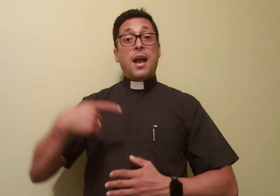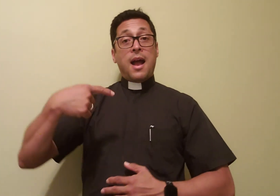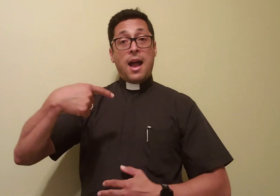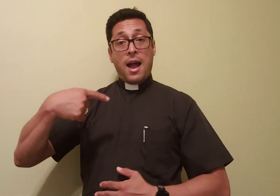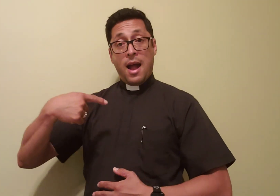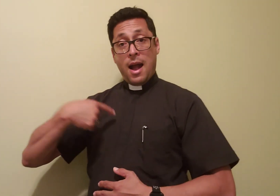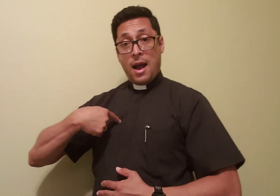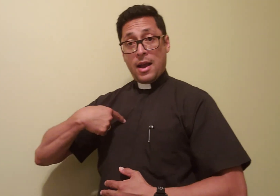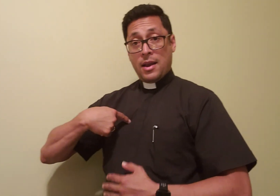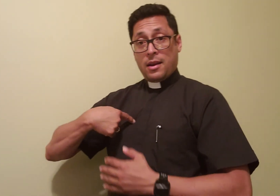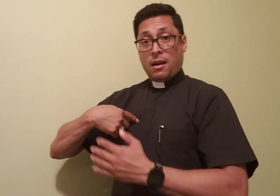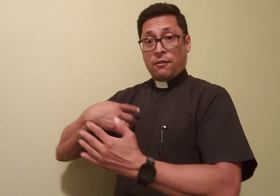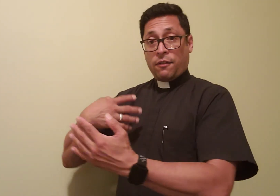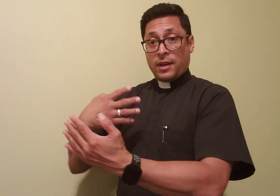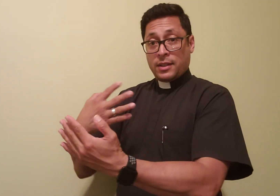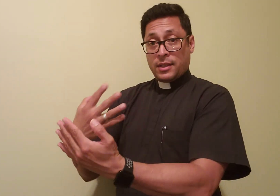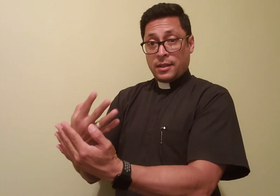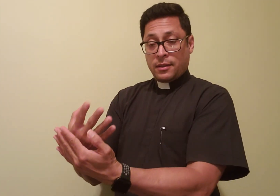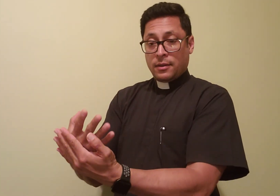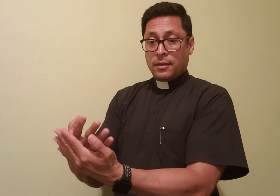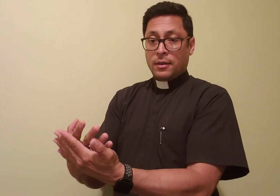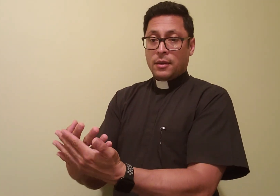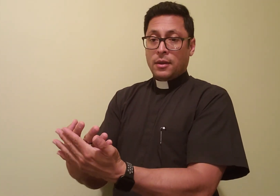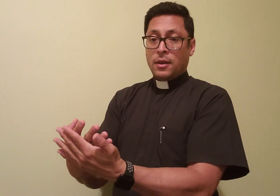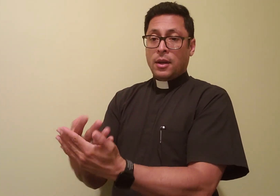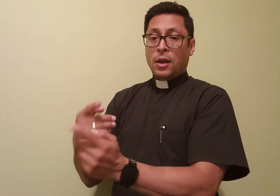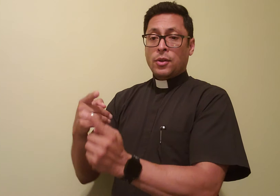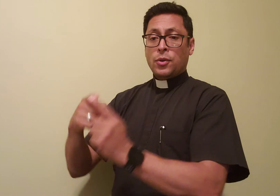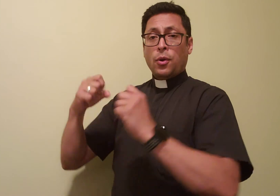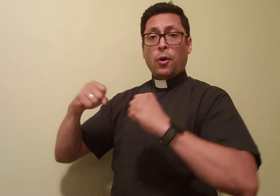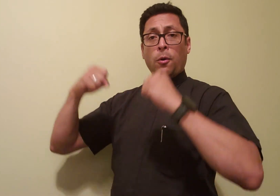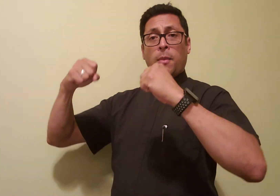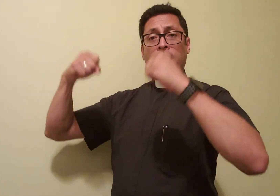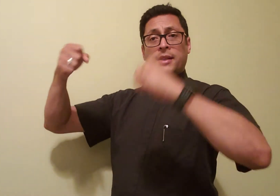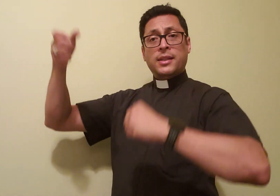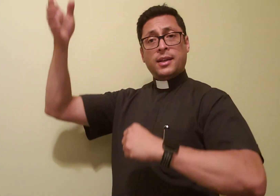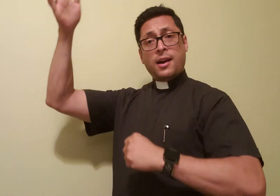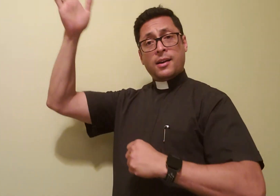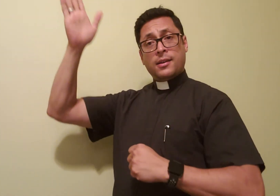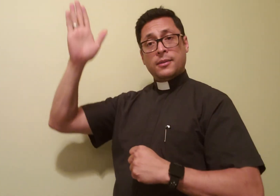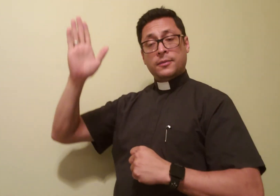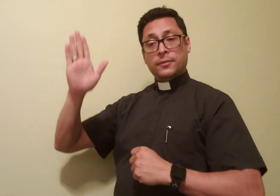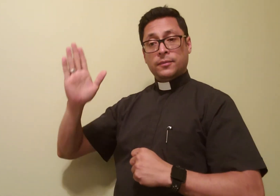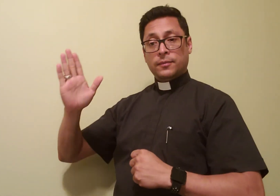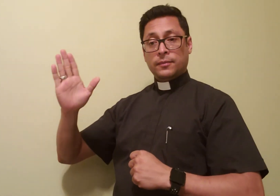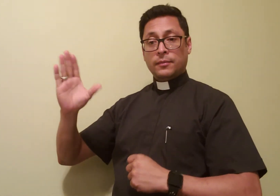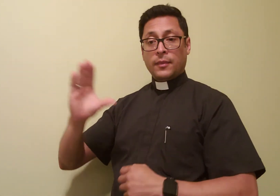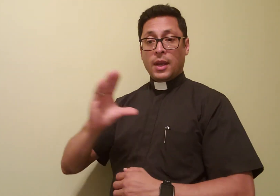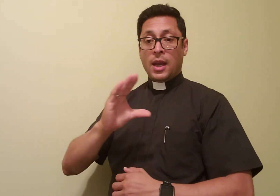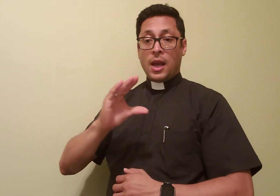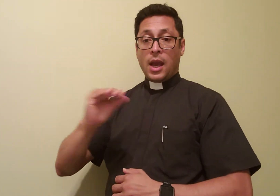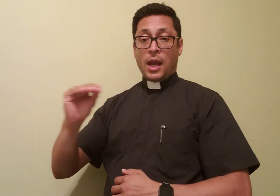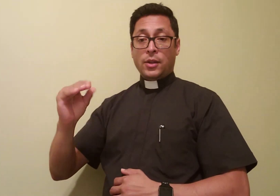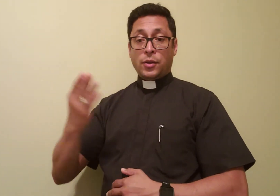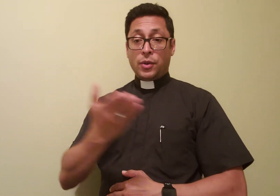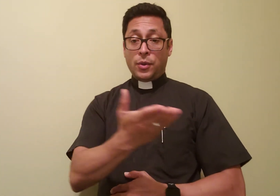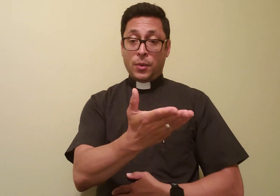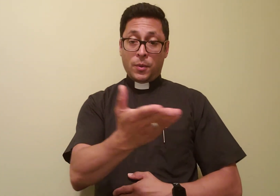I confess to Almighty God, and to you,